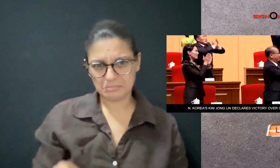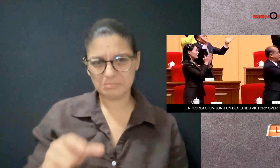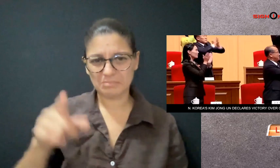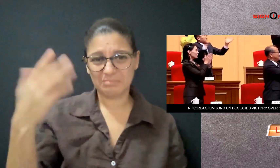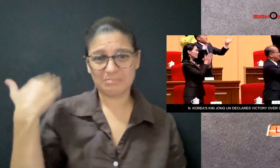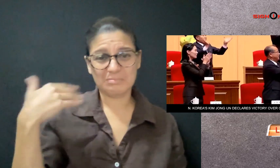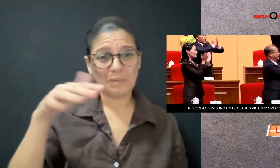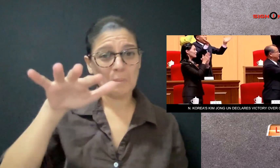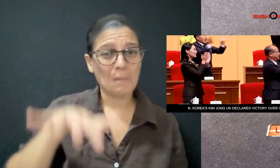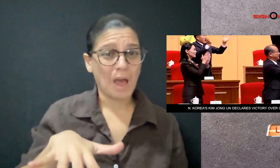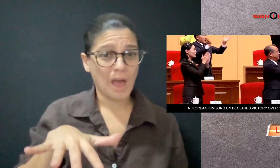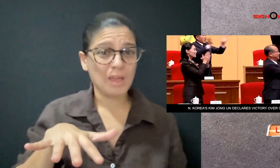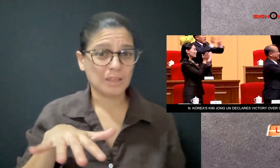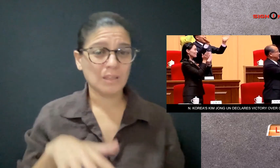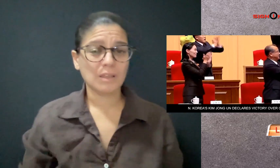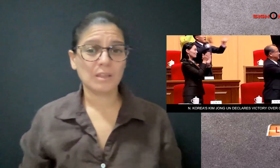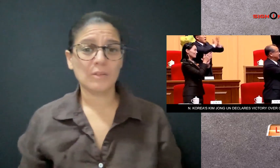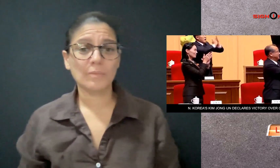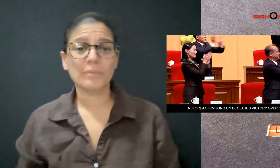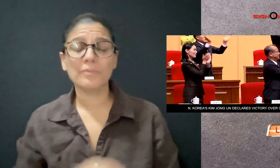country reported its first case back in May.